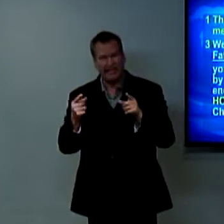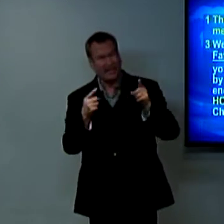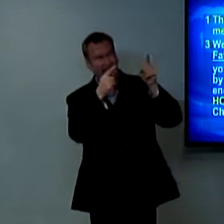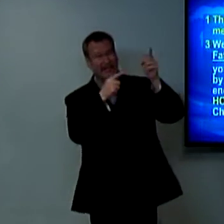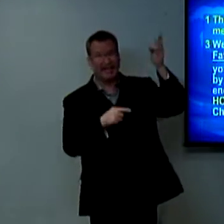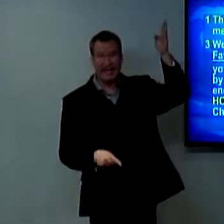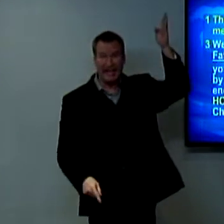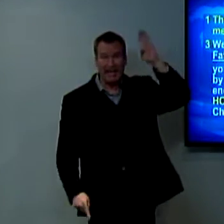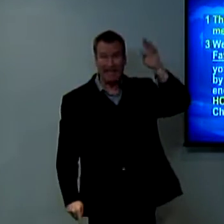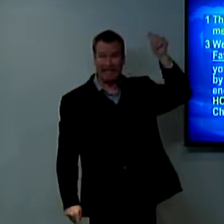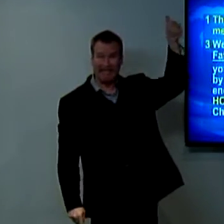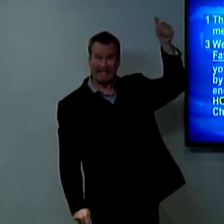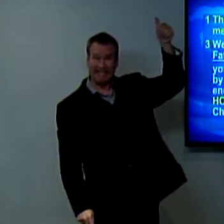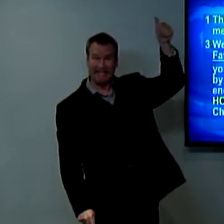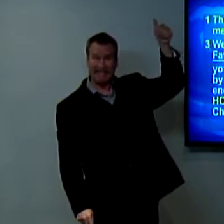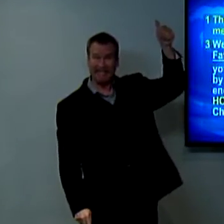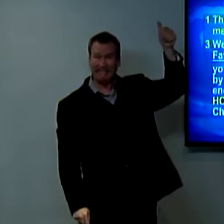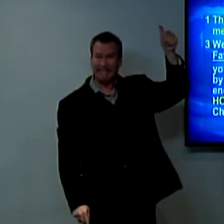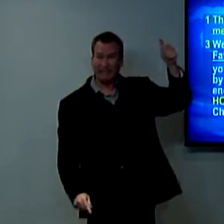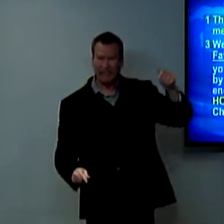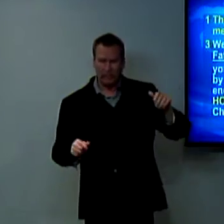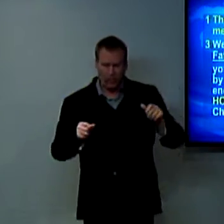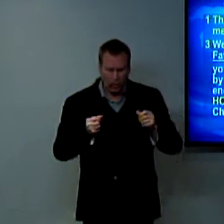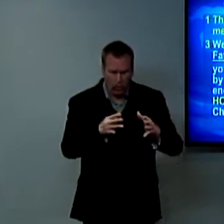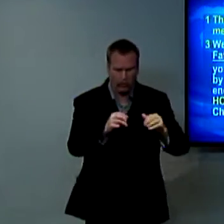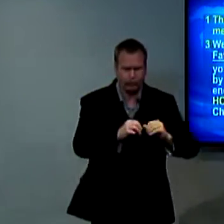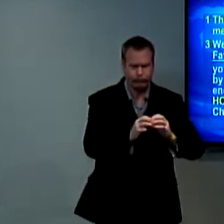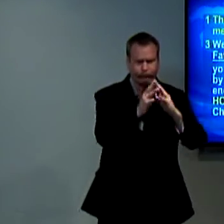he wanted them to persevere him